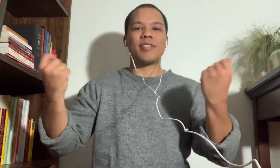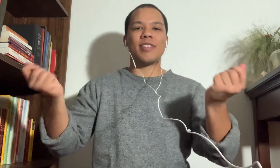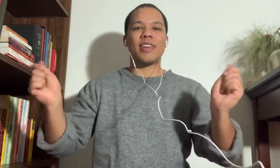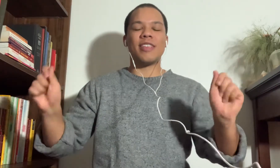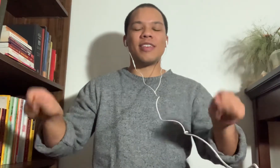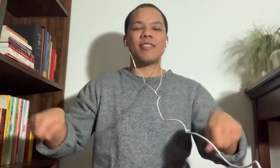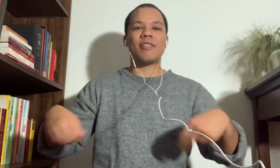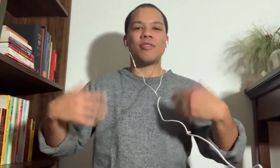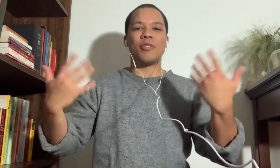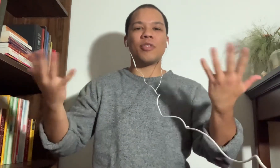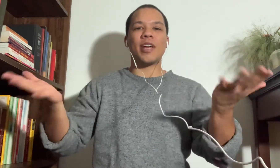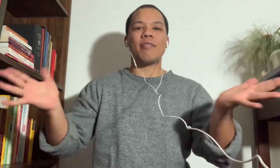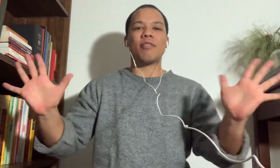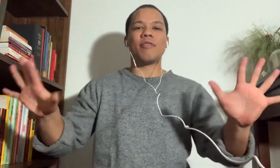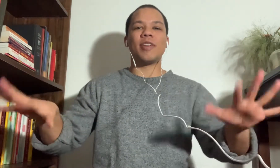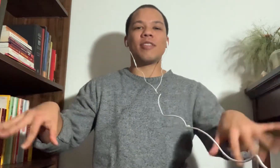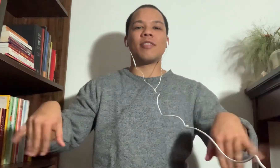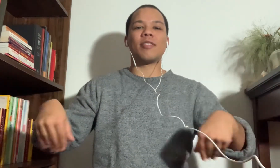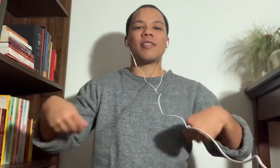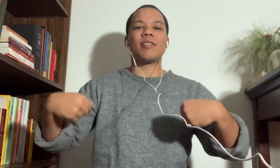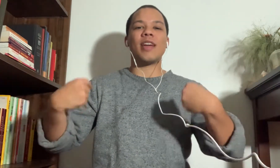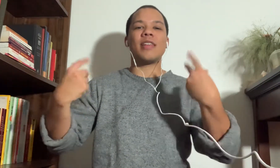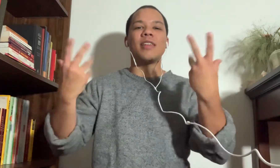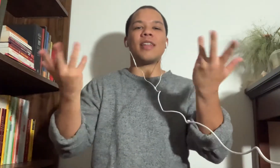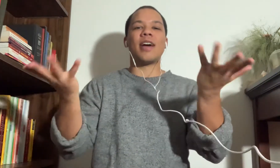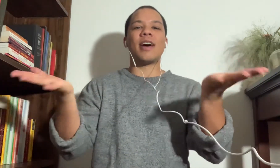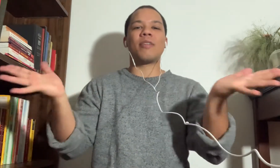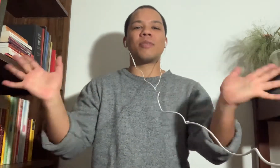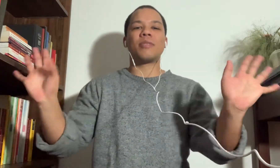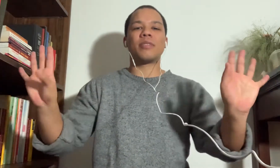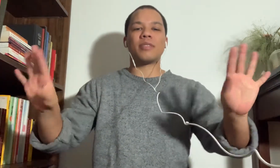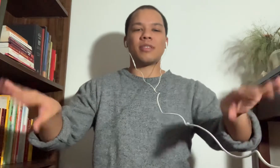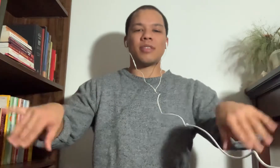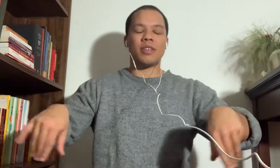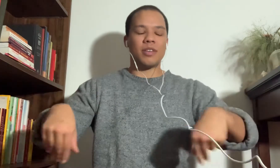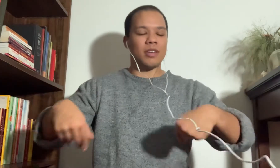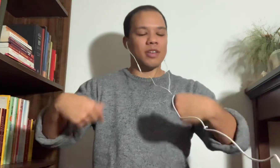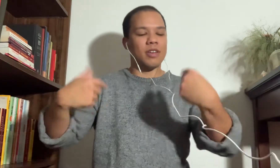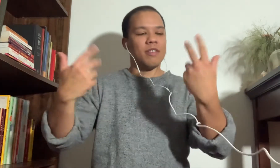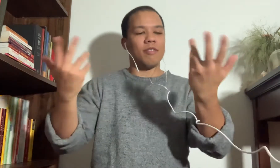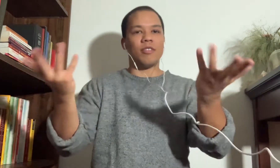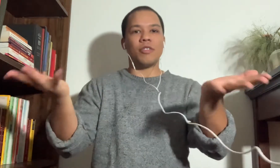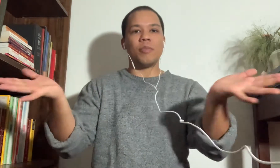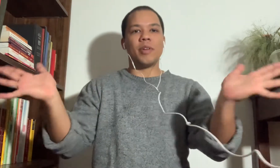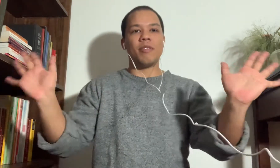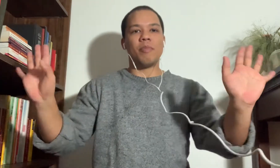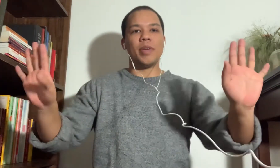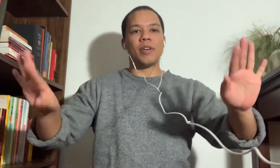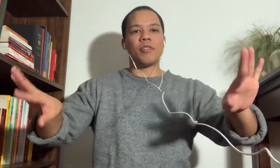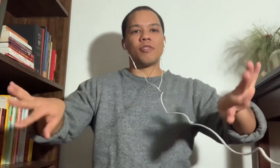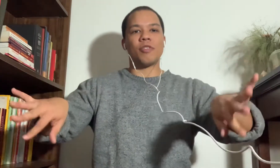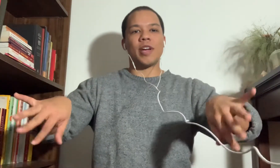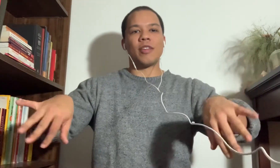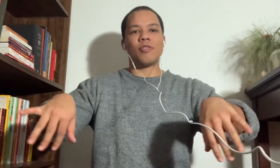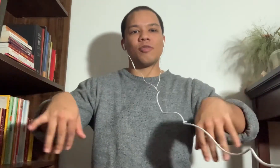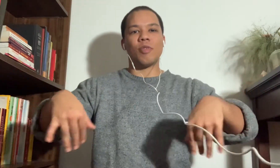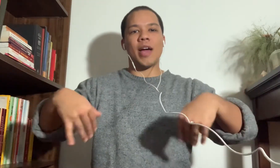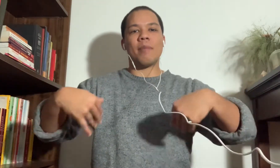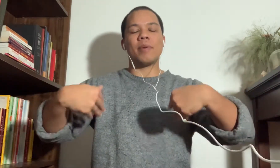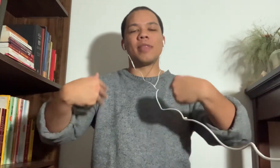like this, or you can have your fingers extended out for a little bit of a bigger stretch, wrapping them